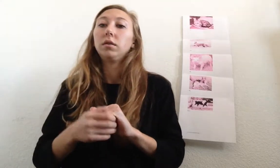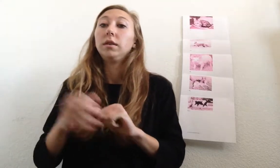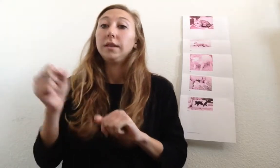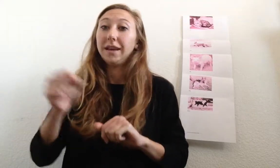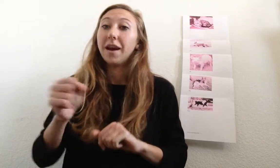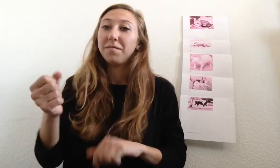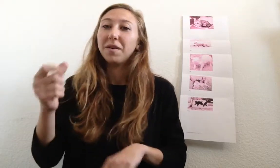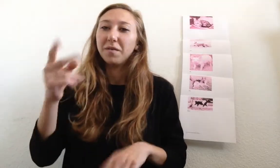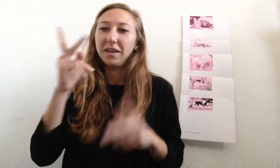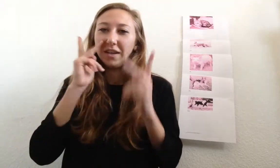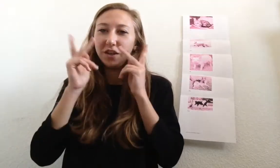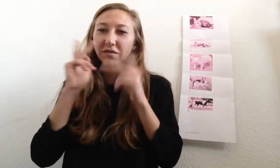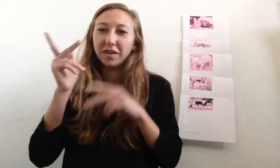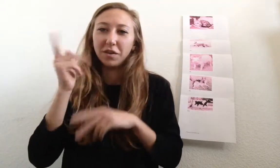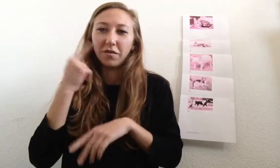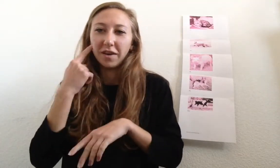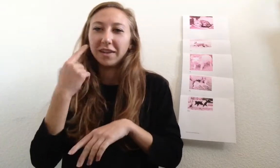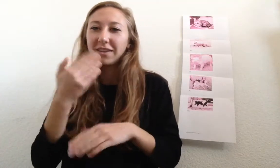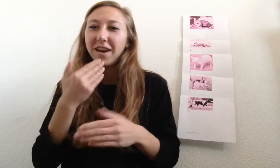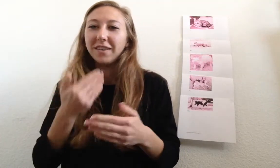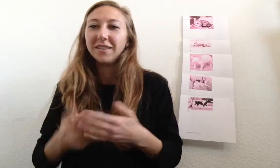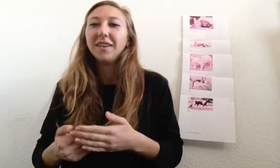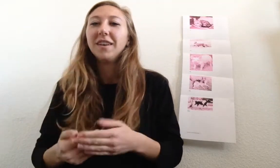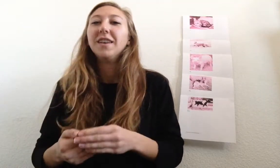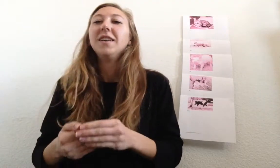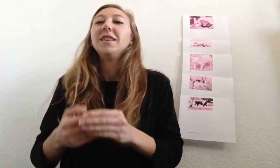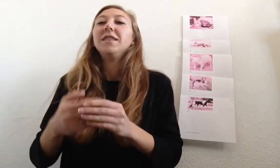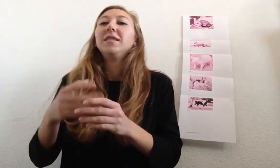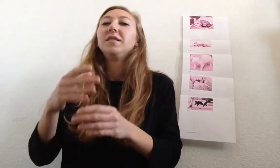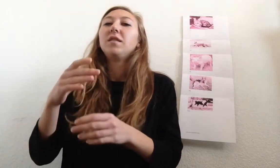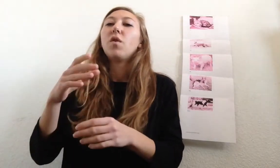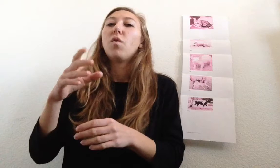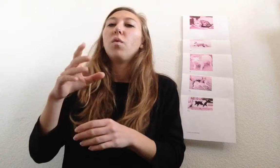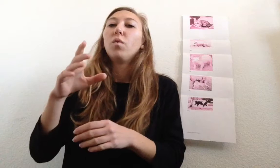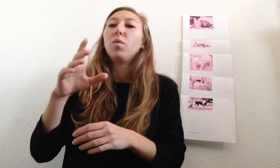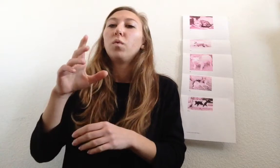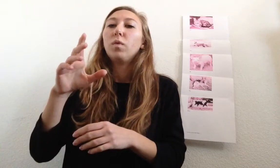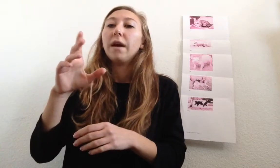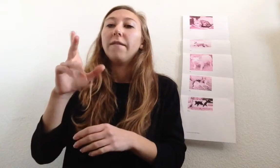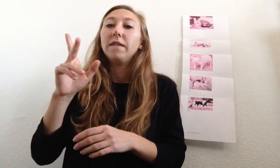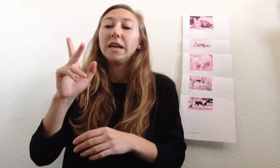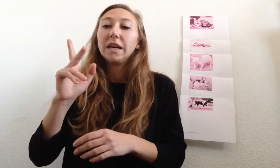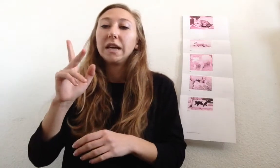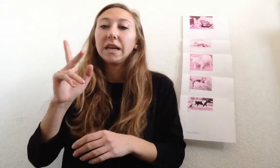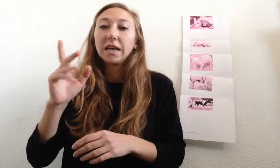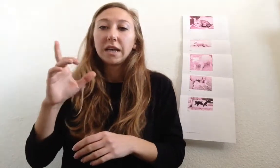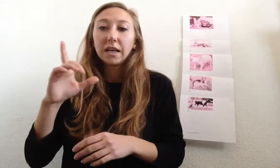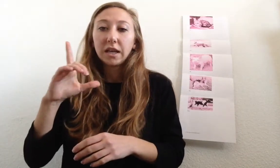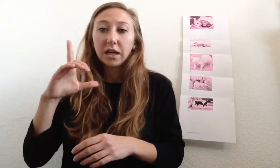Yeah, but we need your visual phonics. Good. So, we have k,